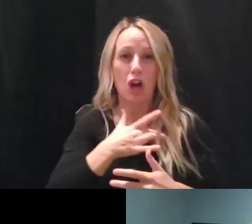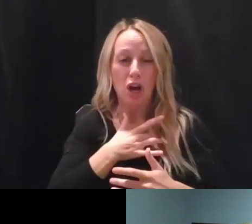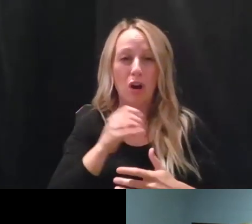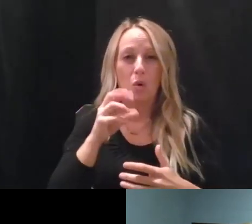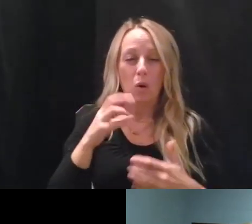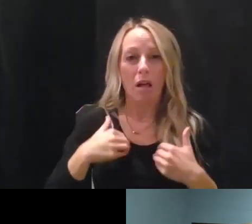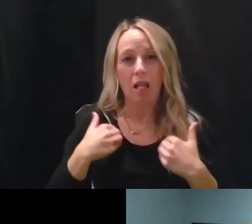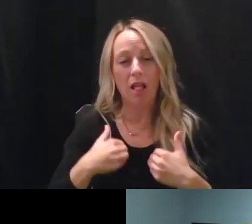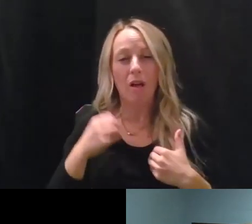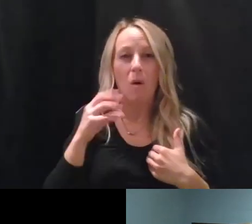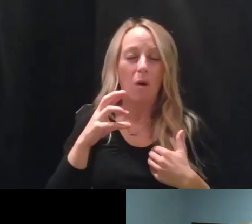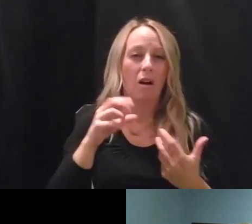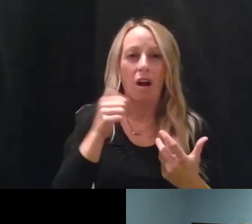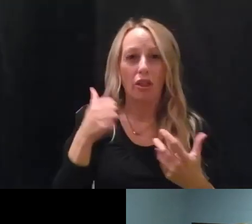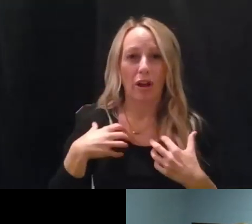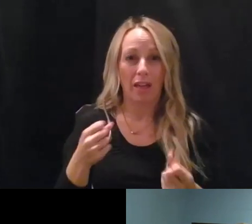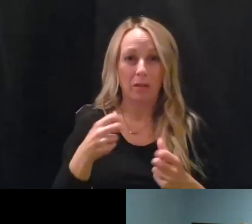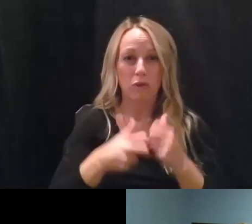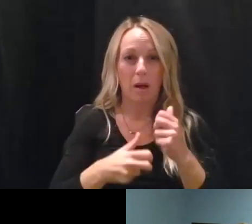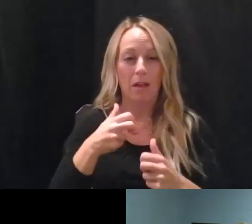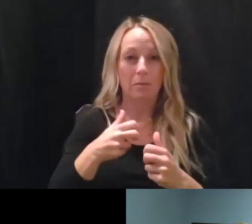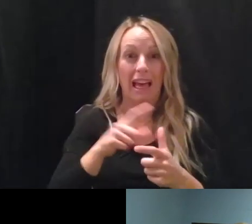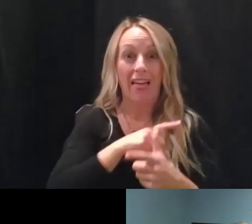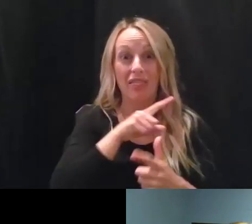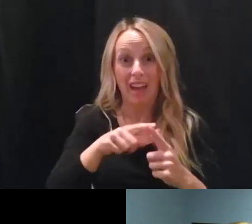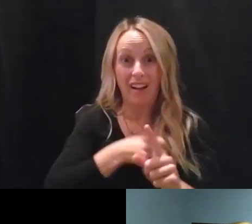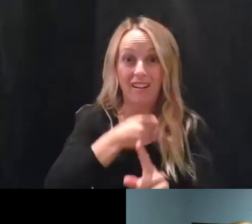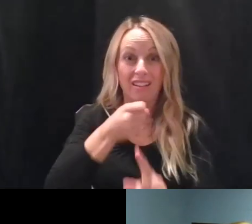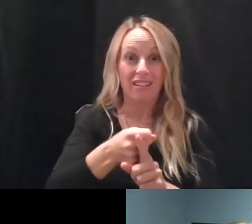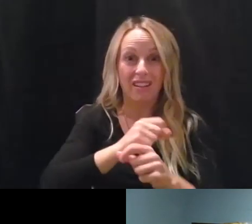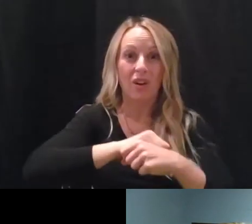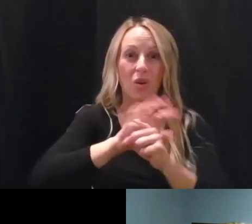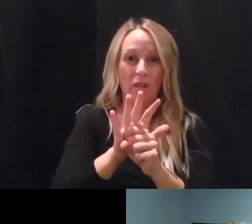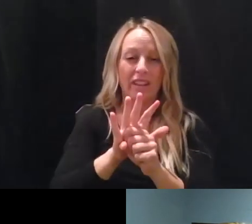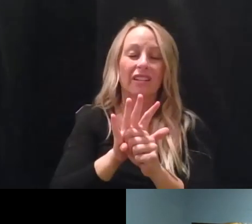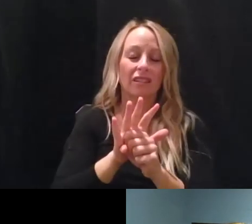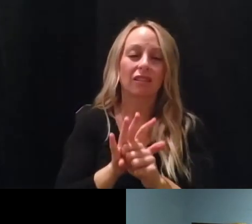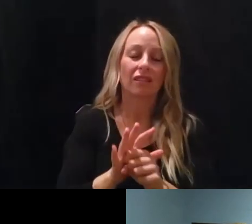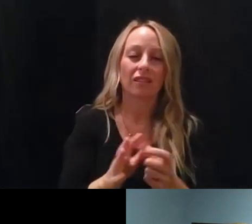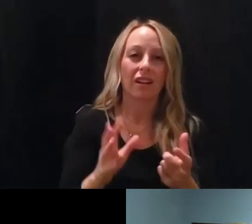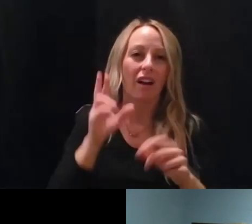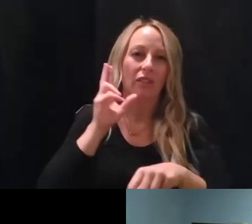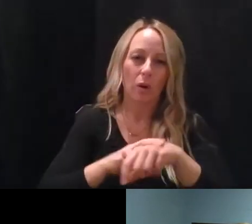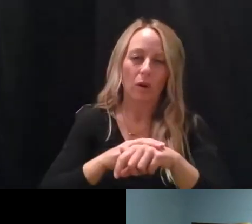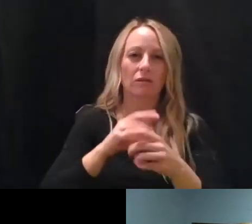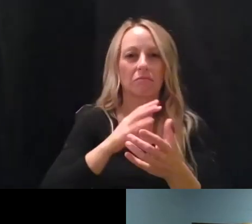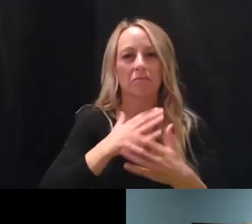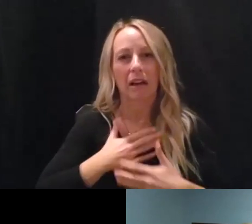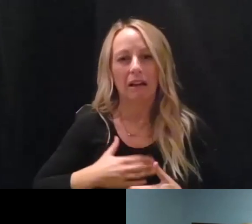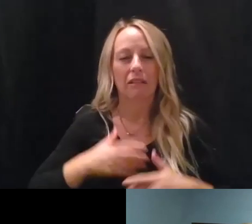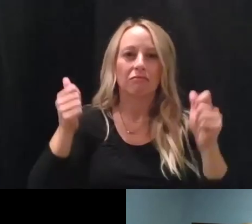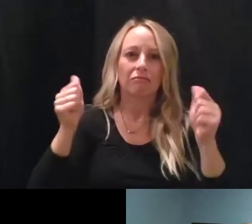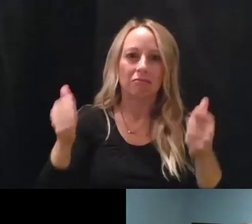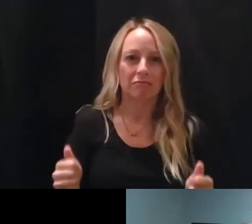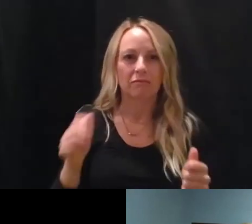what really can be done is that everybody is practicing the same precautions that we've been